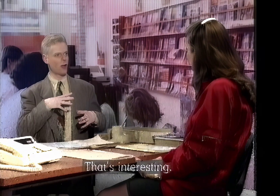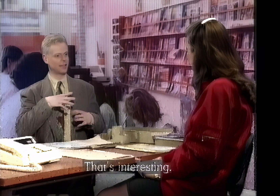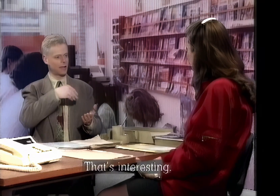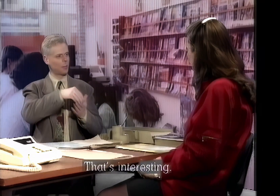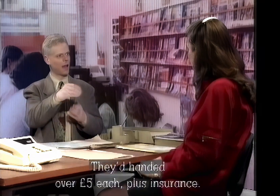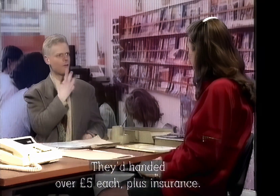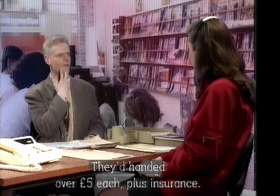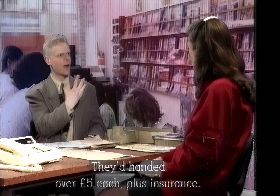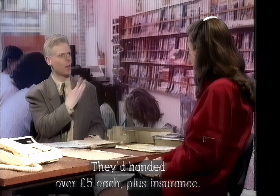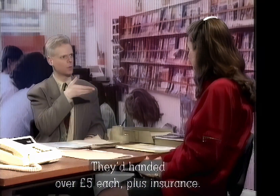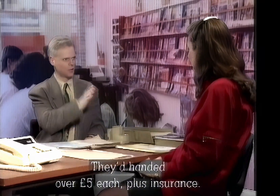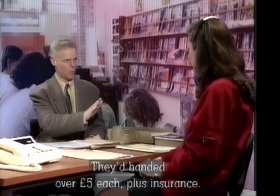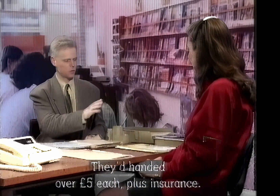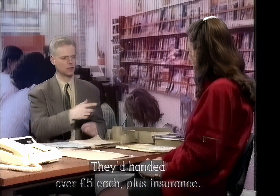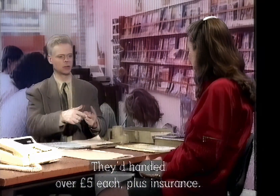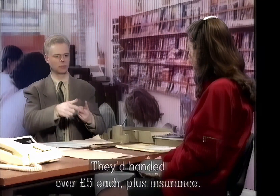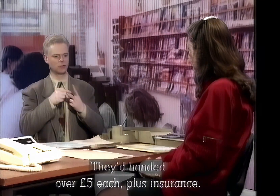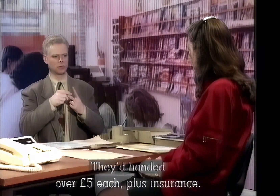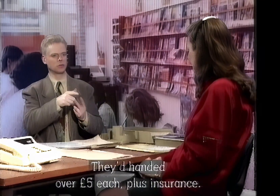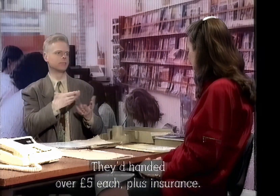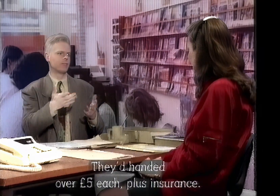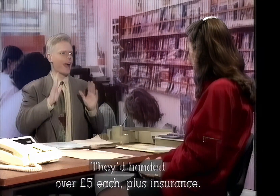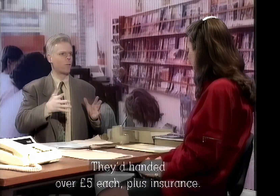That's interesting. They'd handed over £5 each plus insurance.